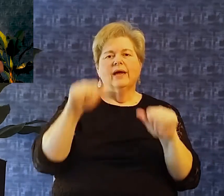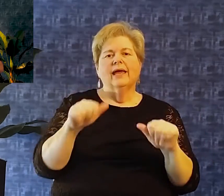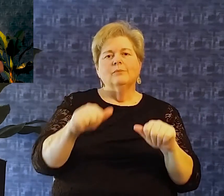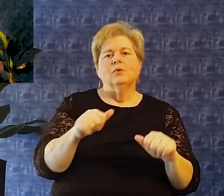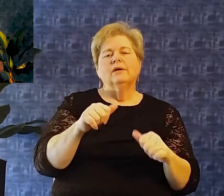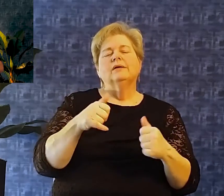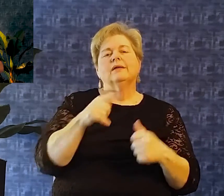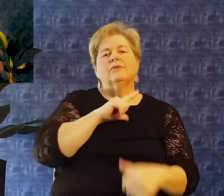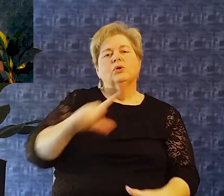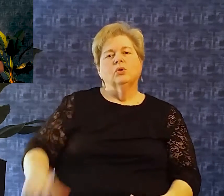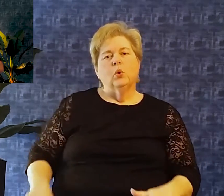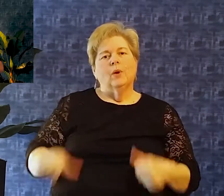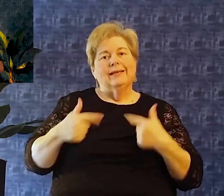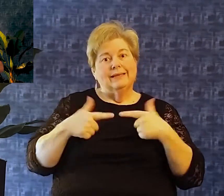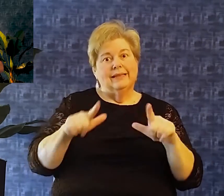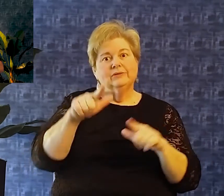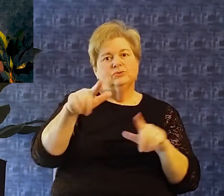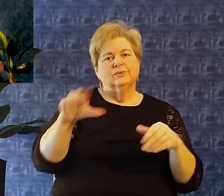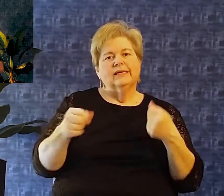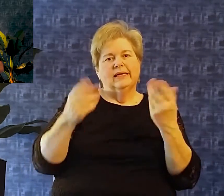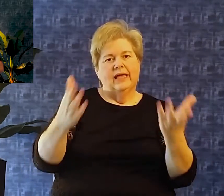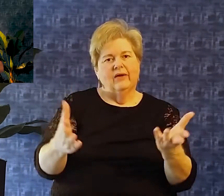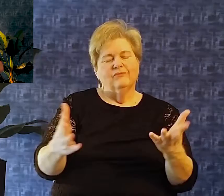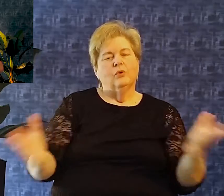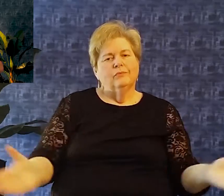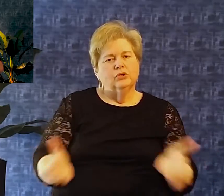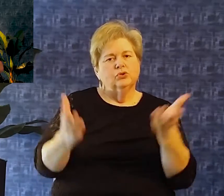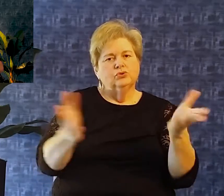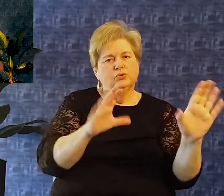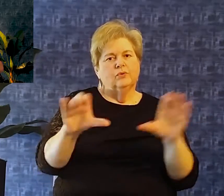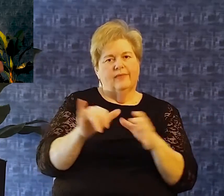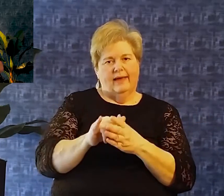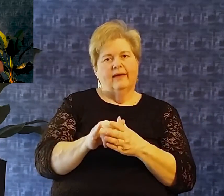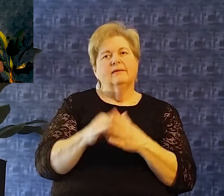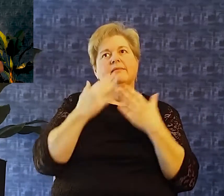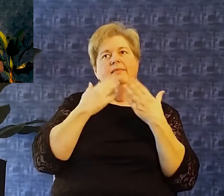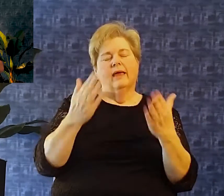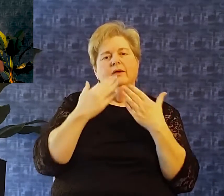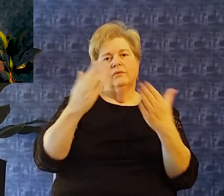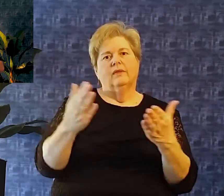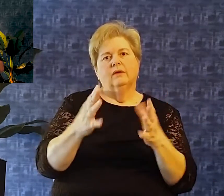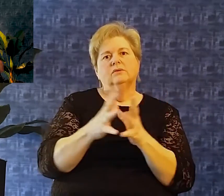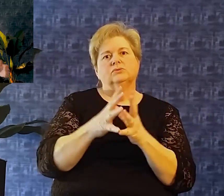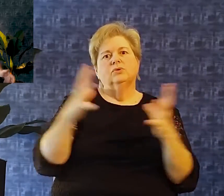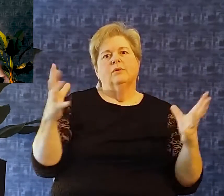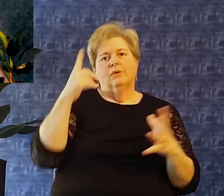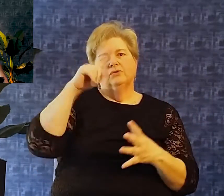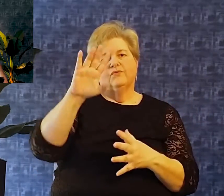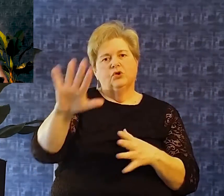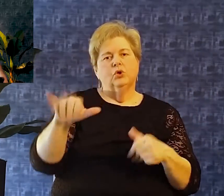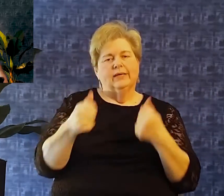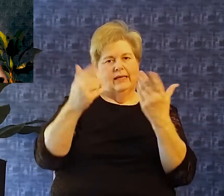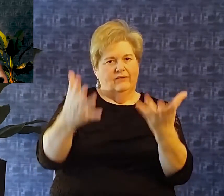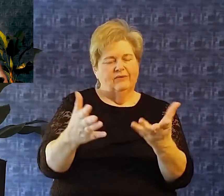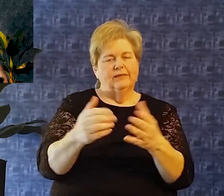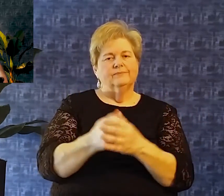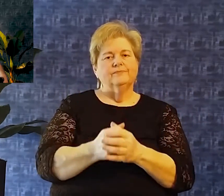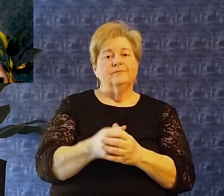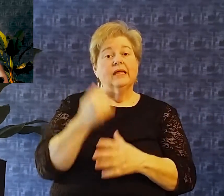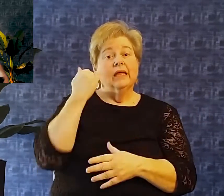thank you for your generosity if you are watching today and maybe You're new to grace or maybe you'd like to to help us out financially